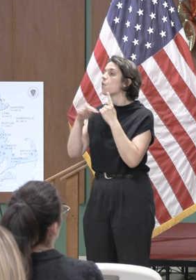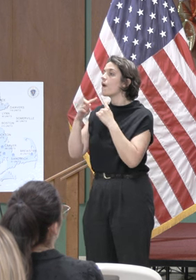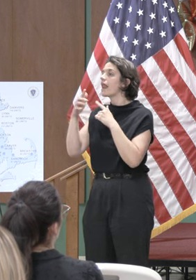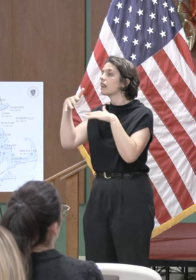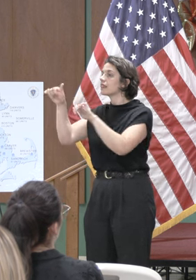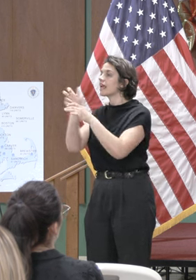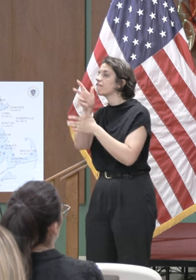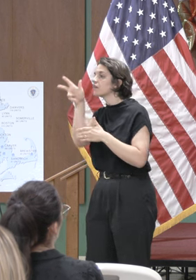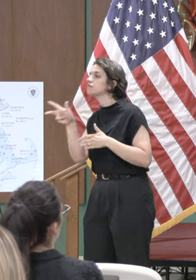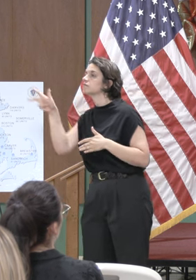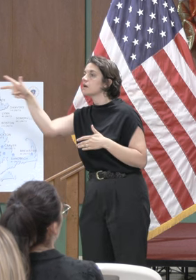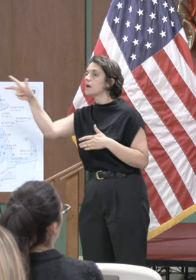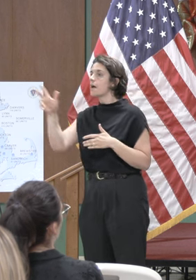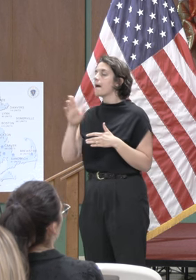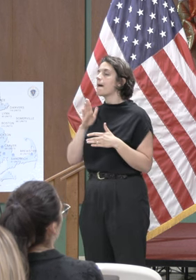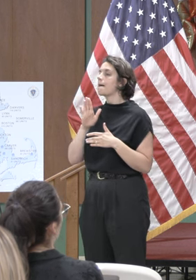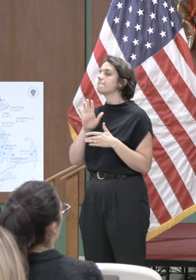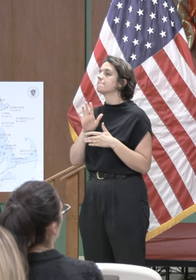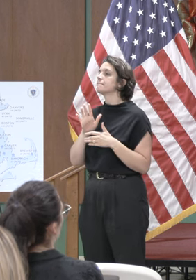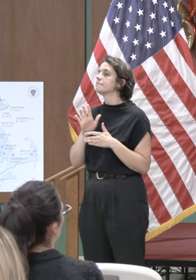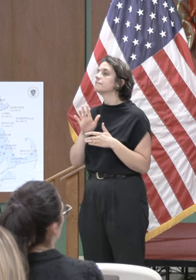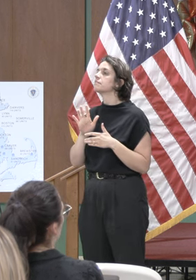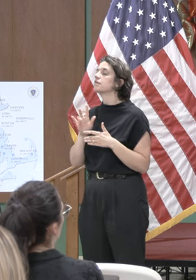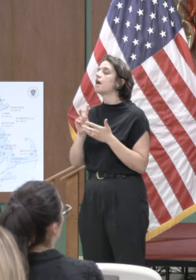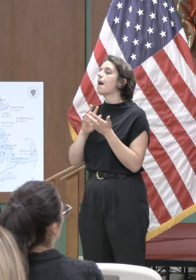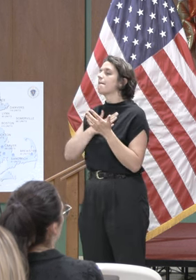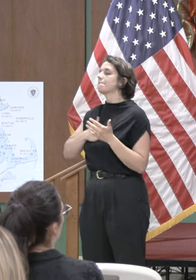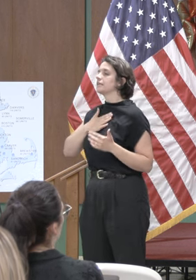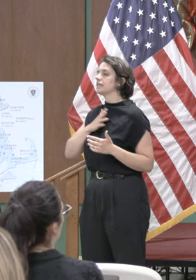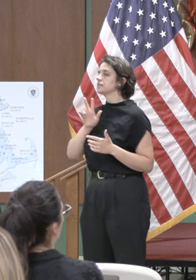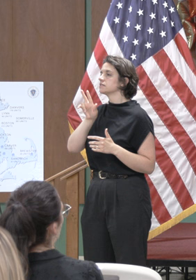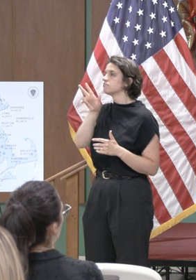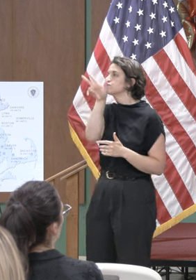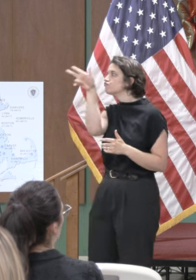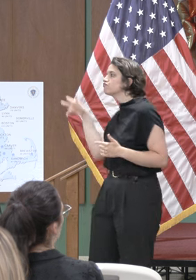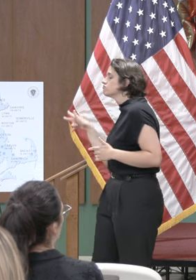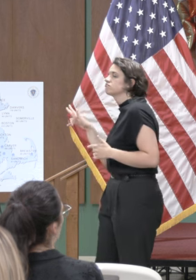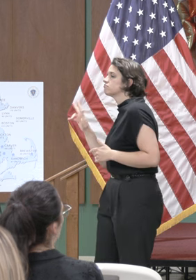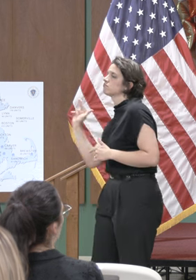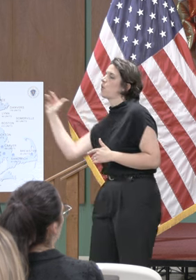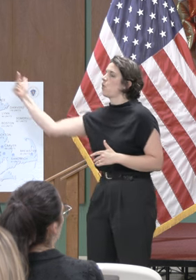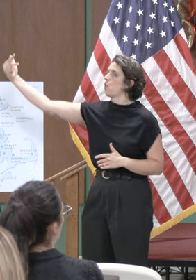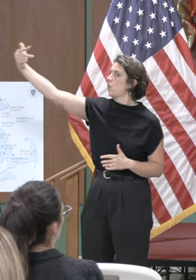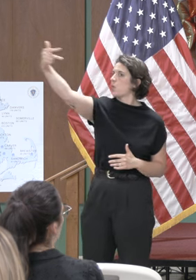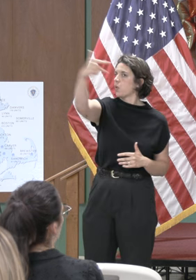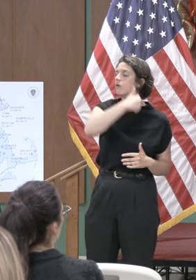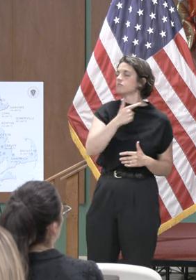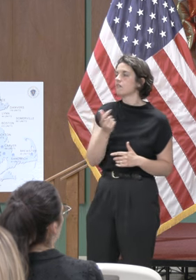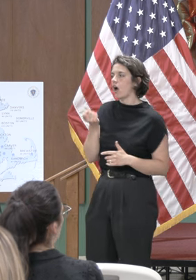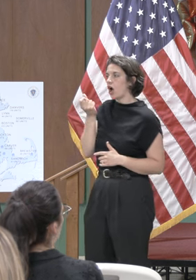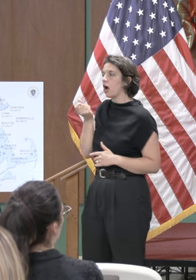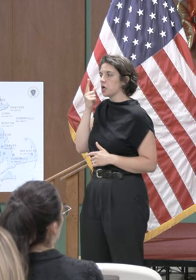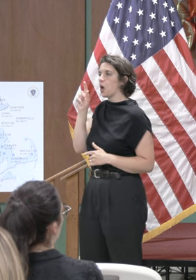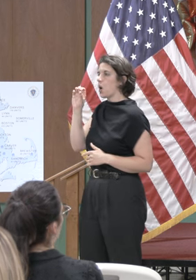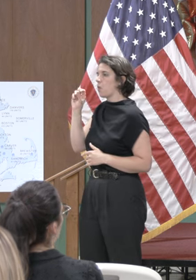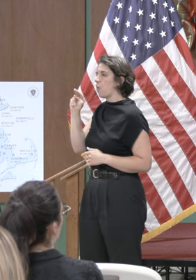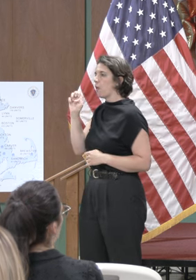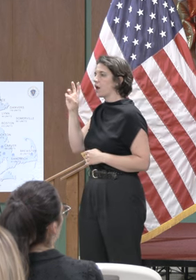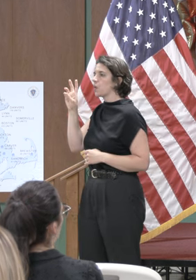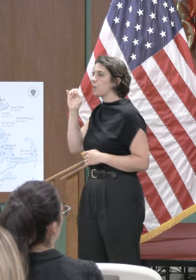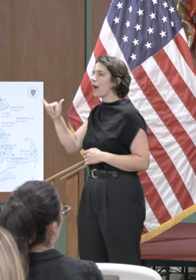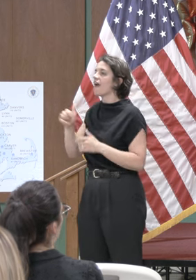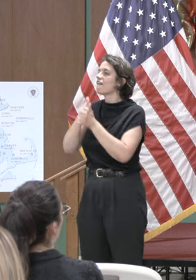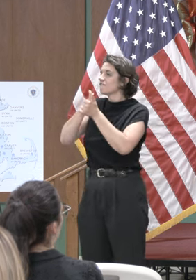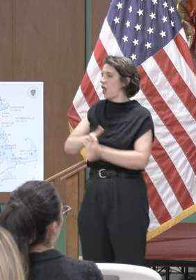exit through it's one way so when you came in just keep going that same direction around the back of building and you can exit out there follow our police